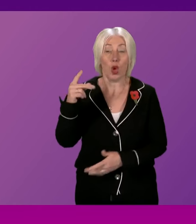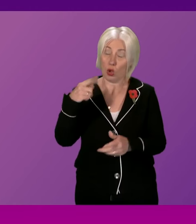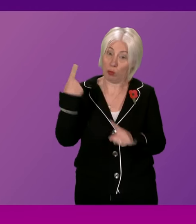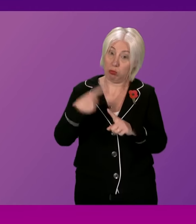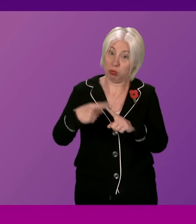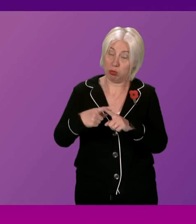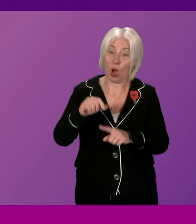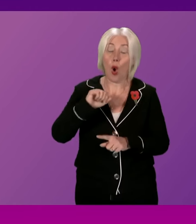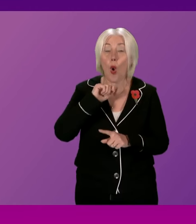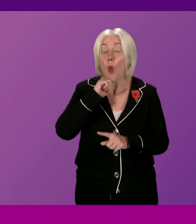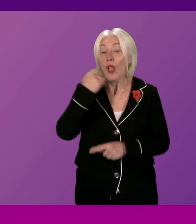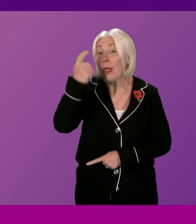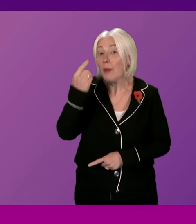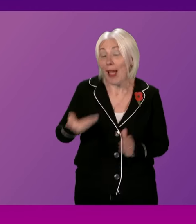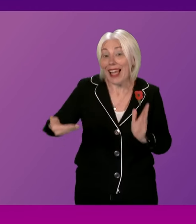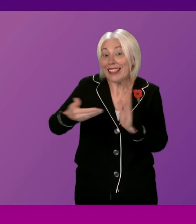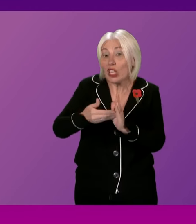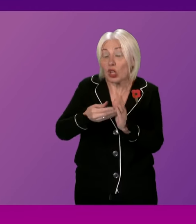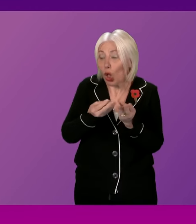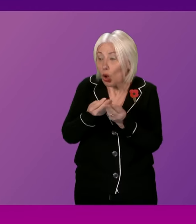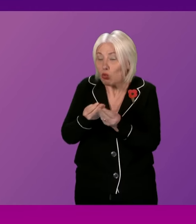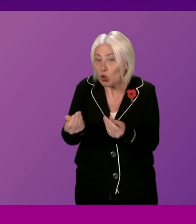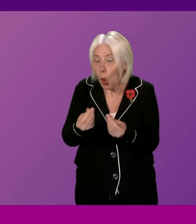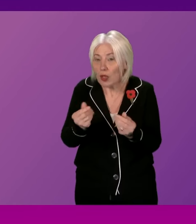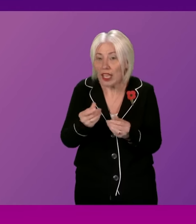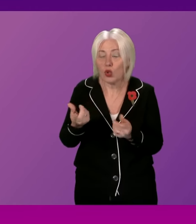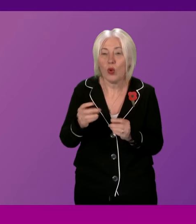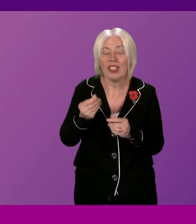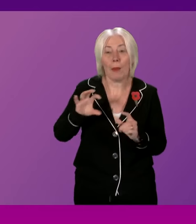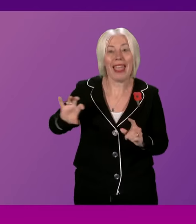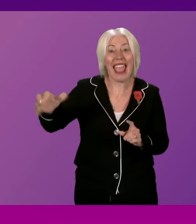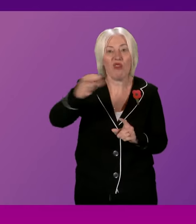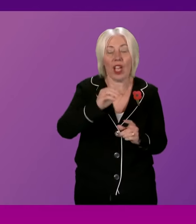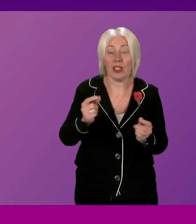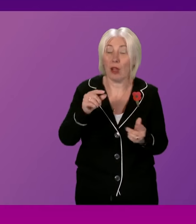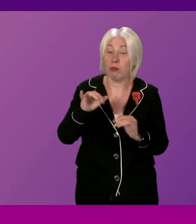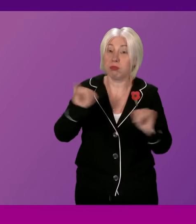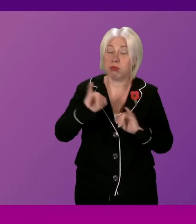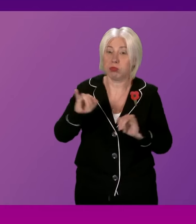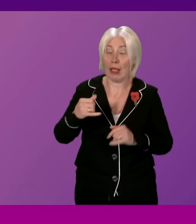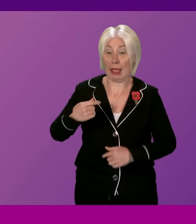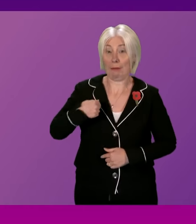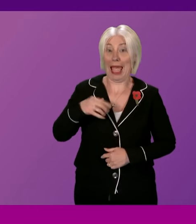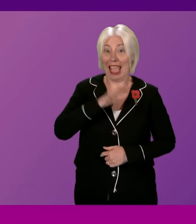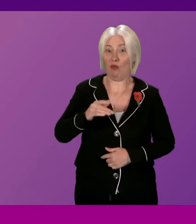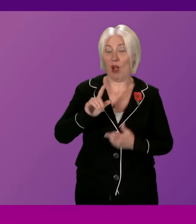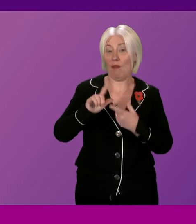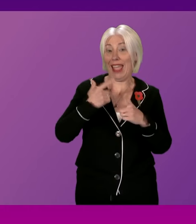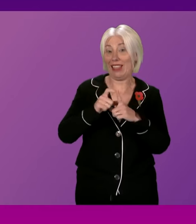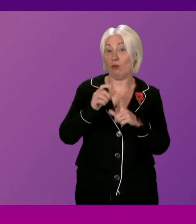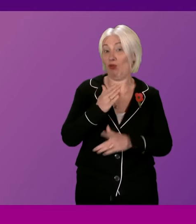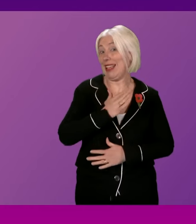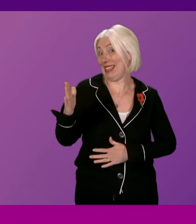consider additional resources to hotspot areas such as my constituency of Edinburgh Eastern? First Minister.